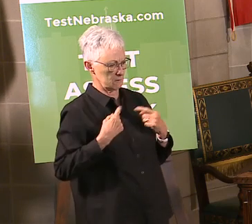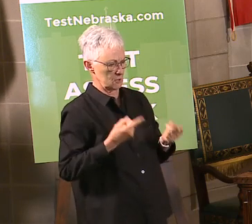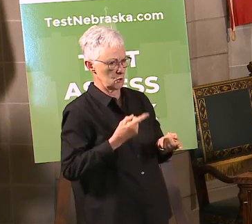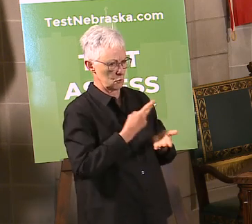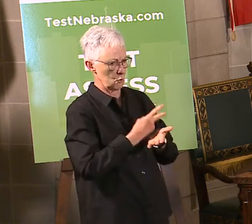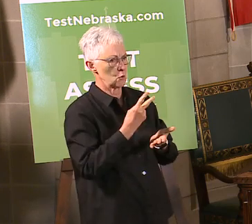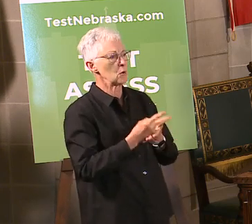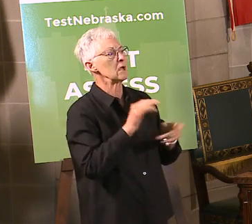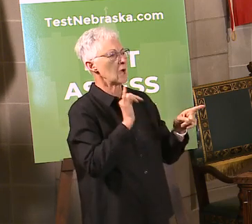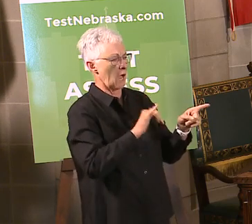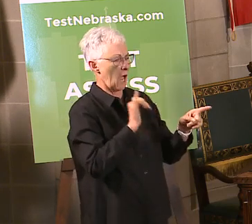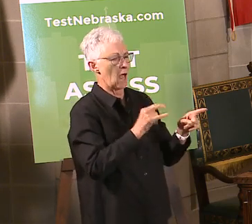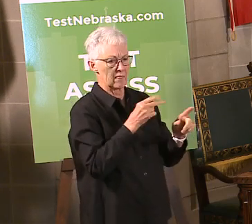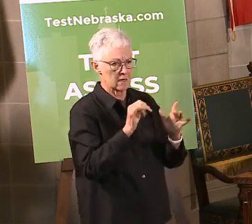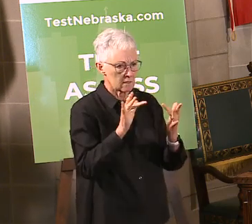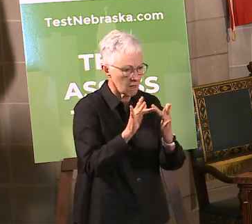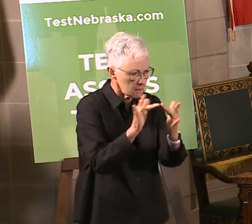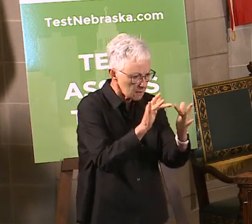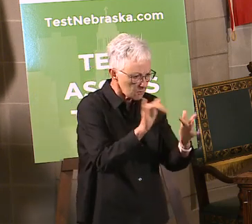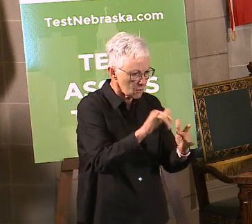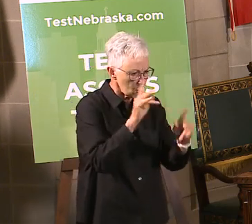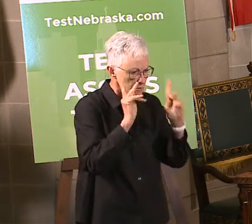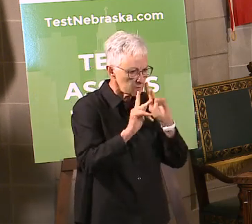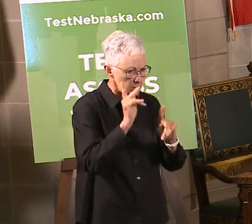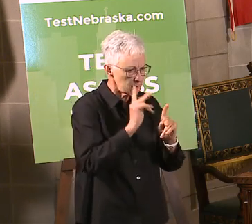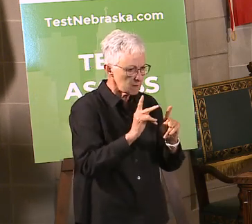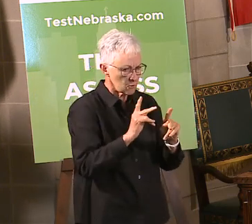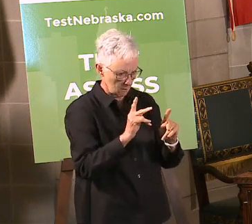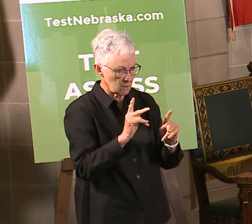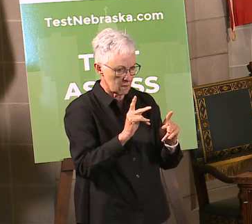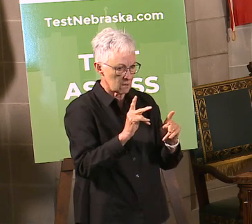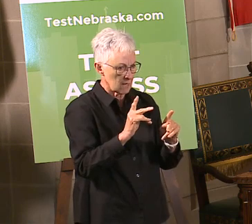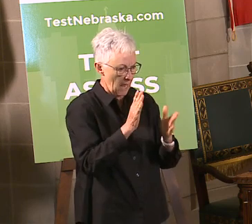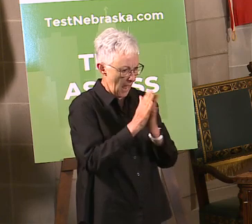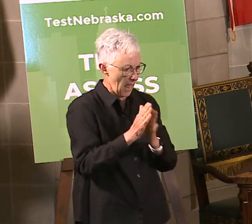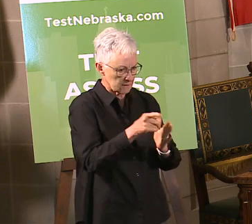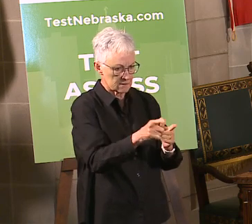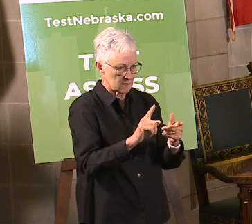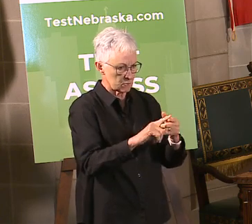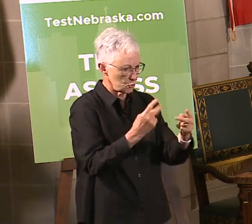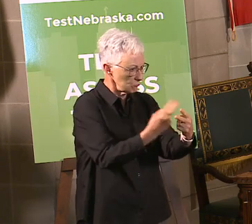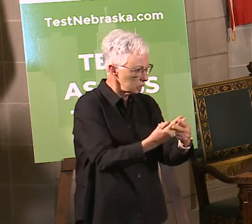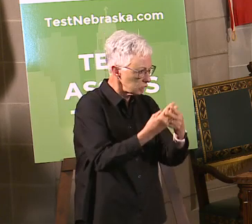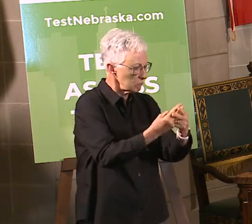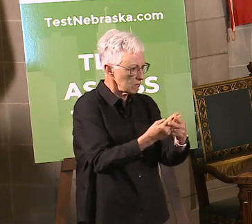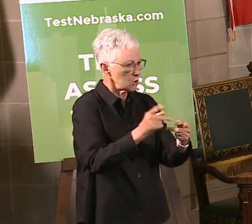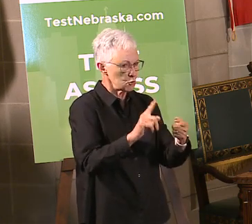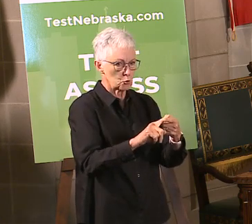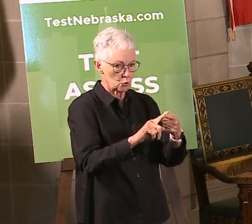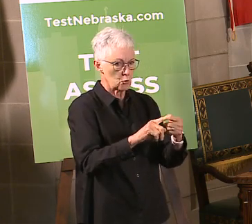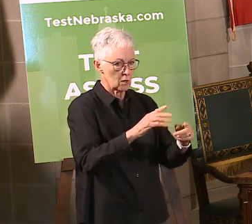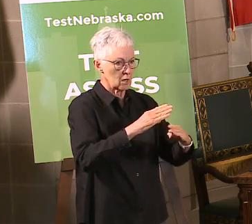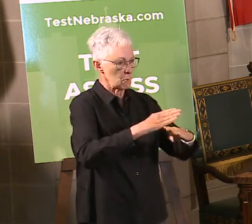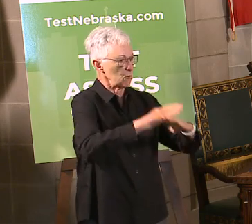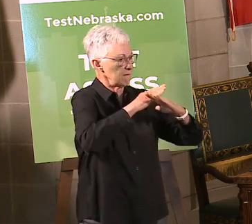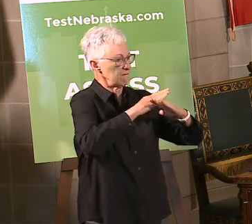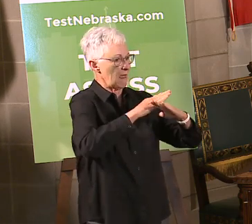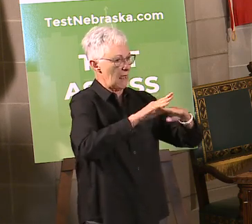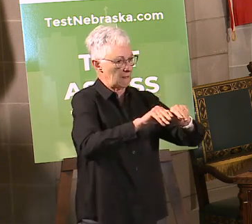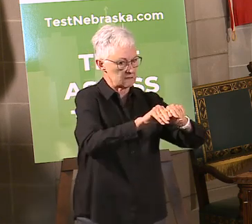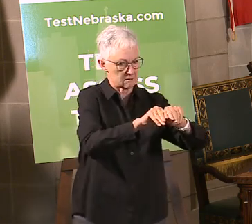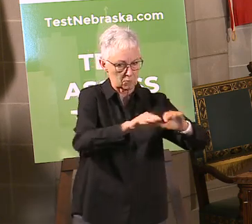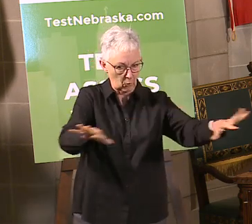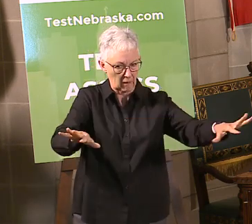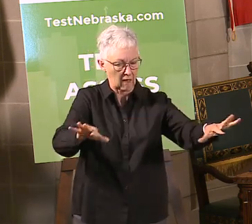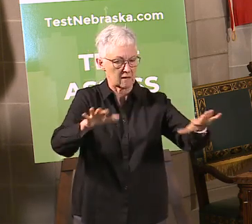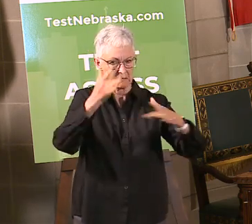we attack the virus directly to be able to slow the spread here in Nebraska. So we think that, again, thinking down the road, we're going to be doing this the rest of